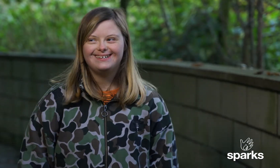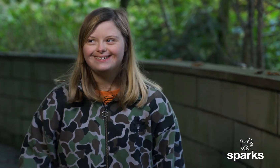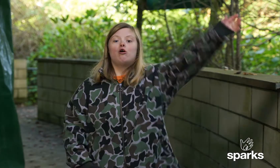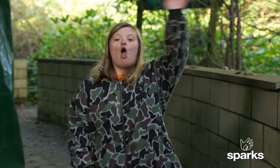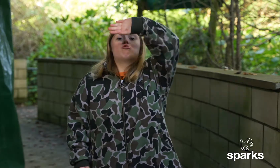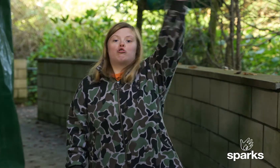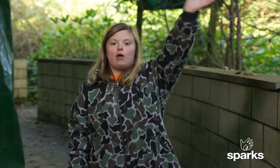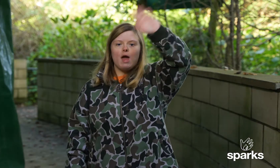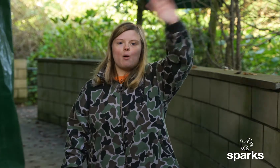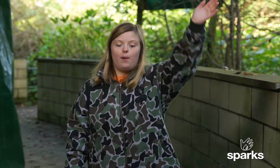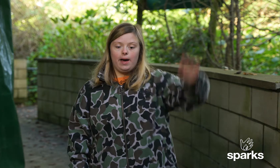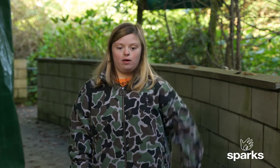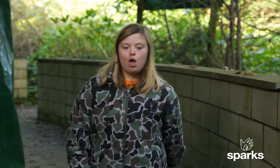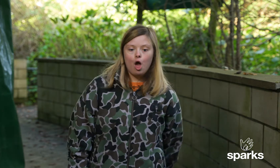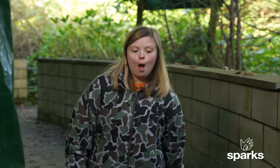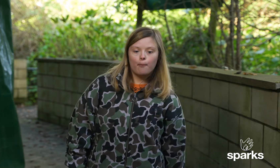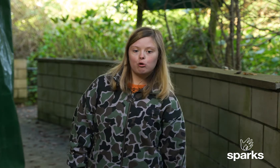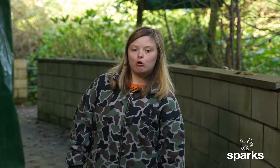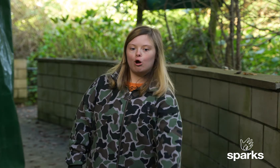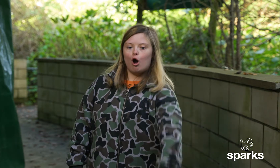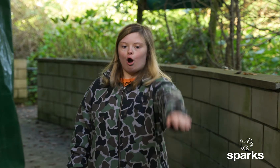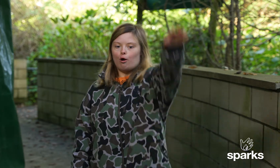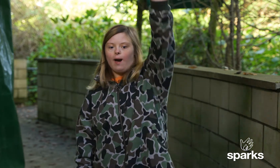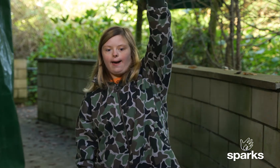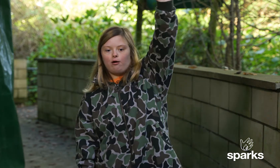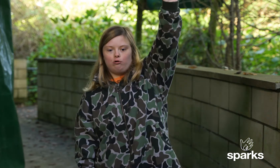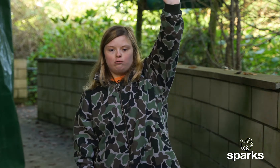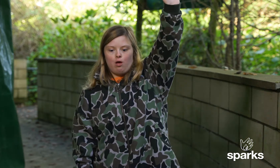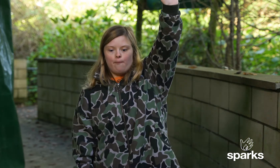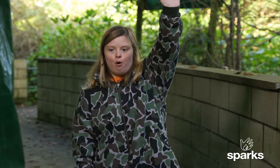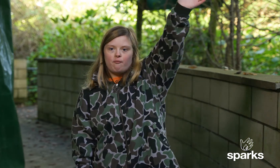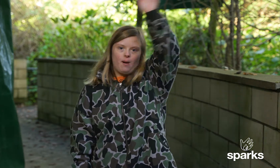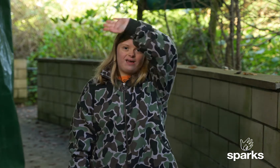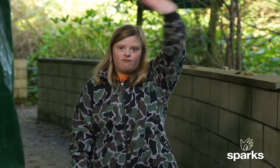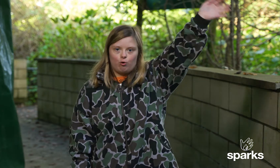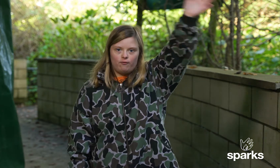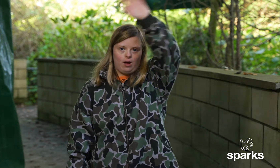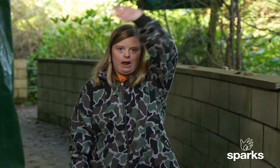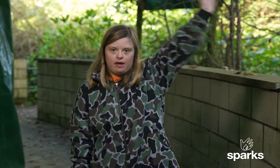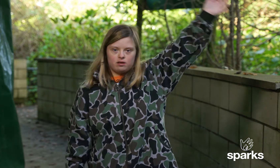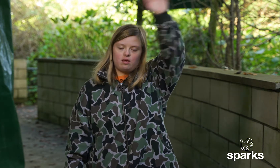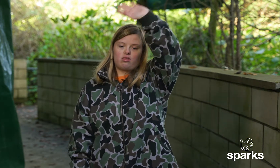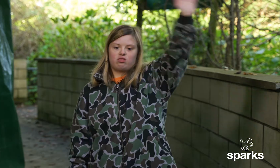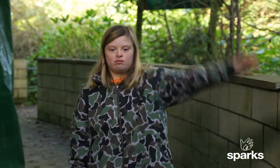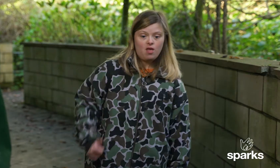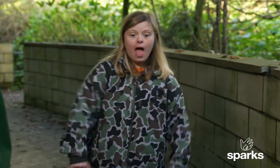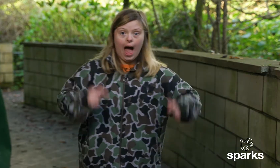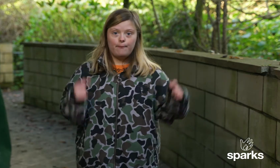To say goodbye, put your arm higher. Move back and forth like this. At